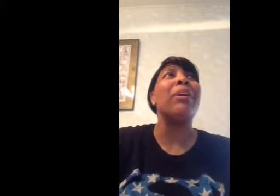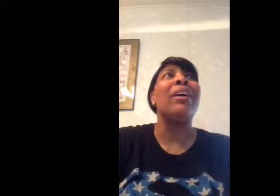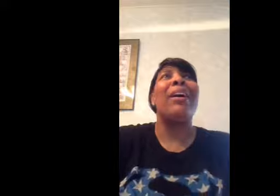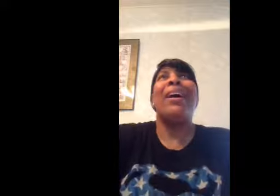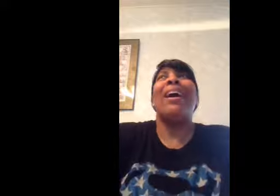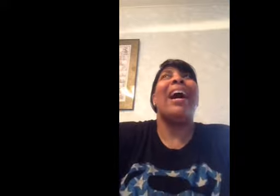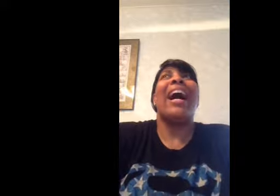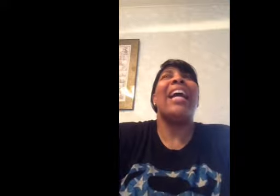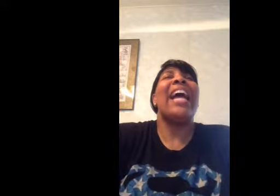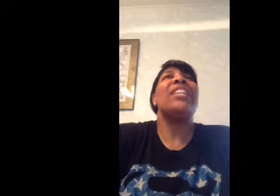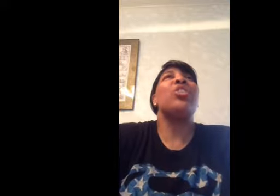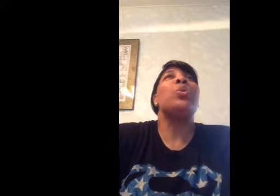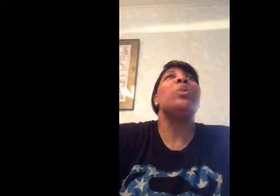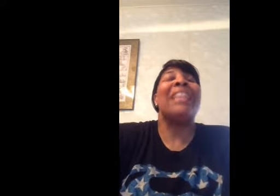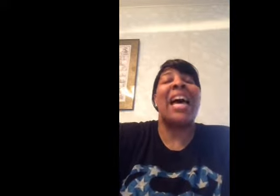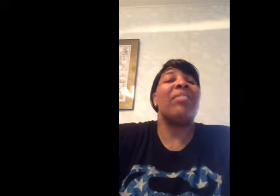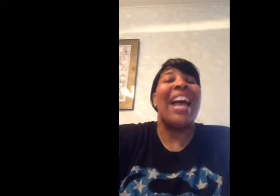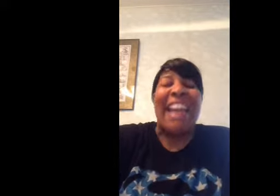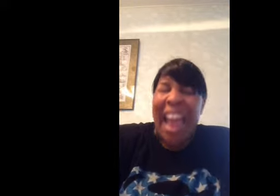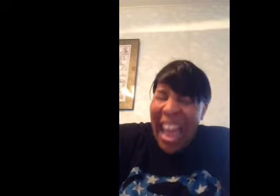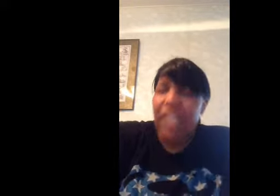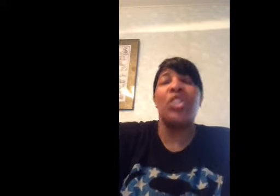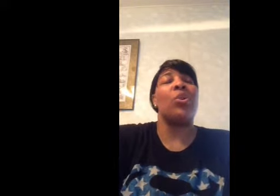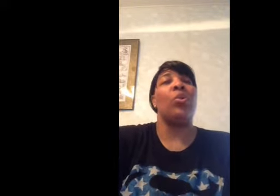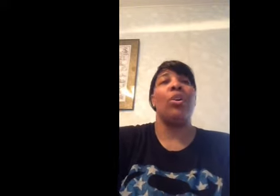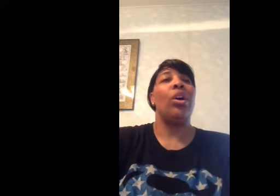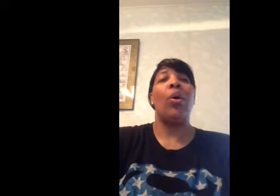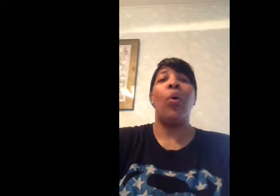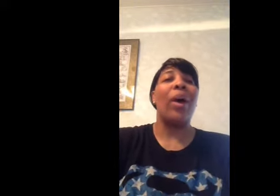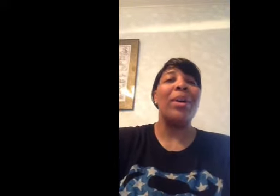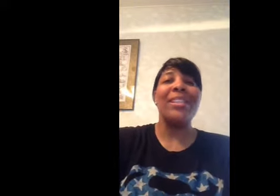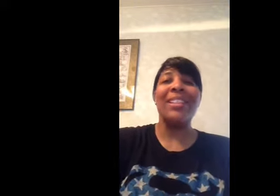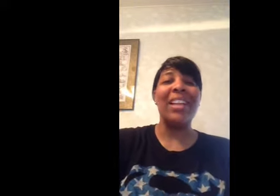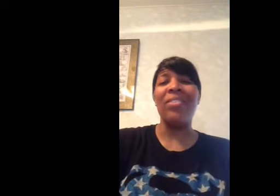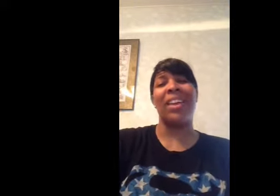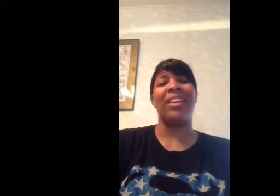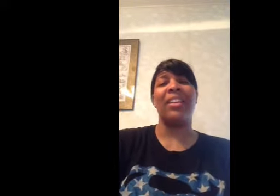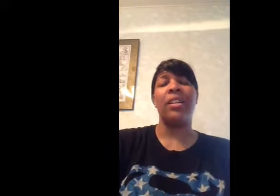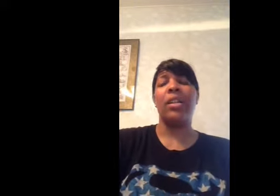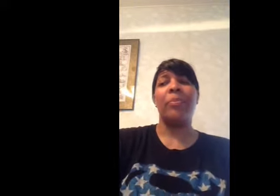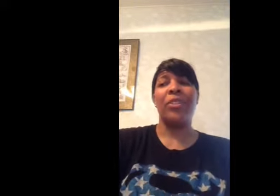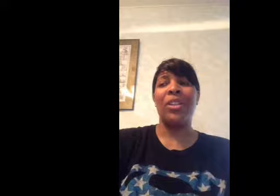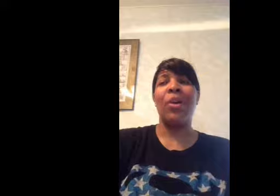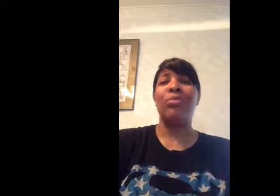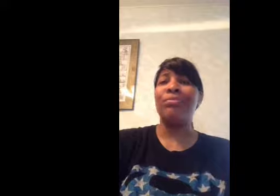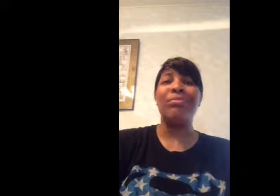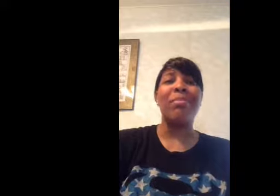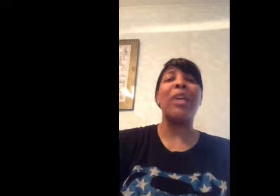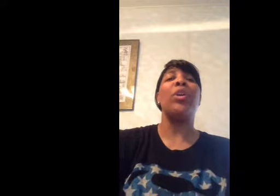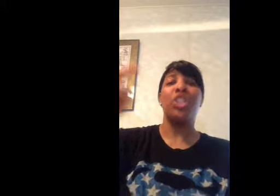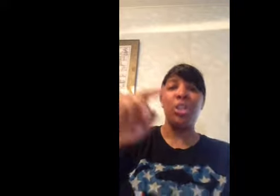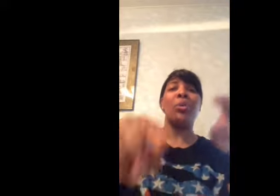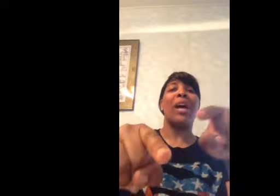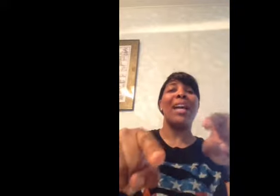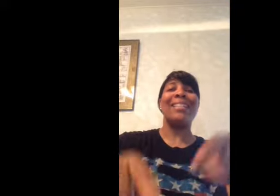I had to laugh I had to or I wasn't living so my wish to you guys